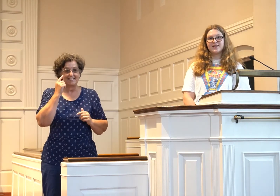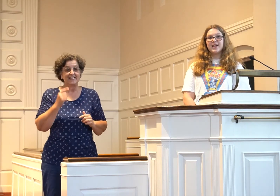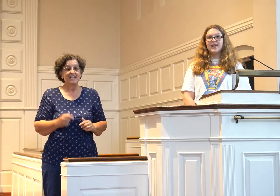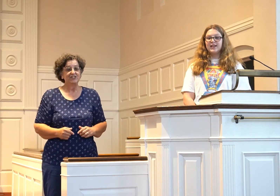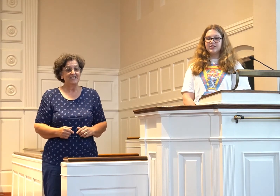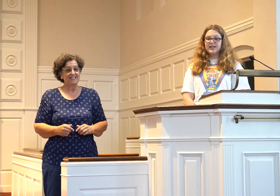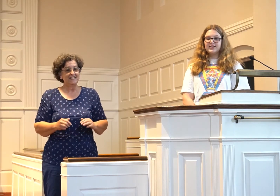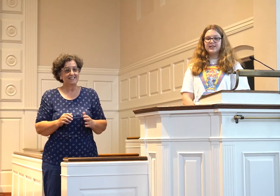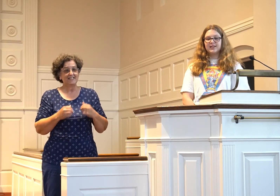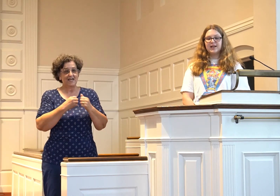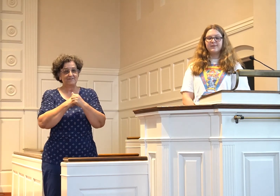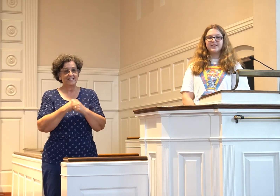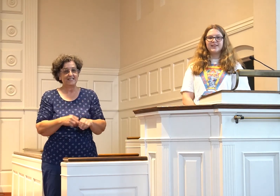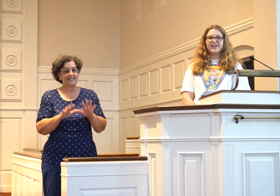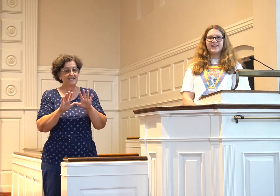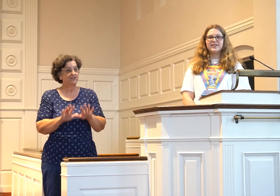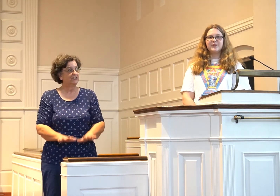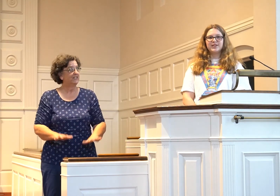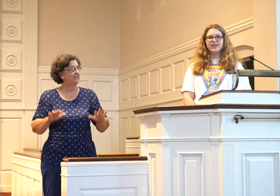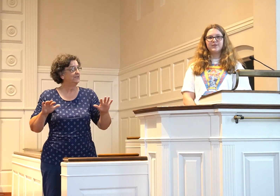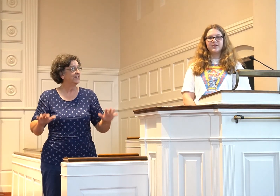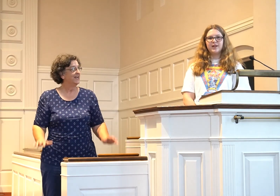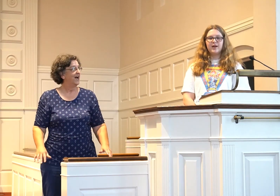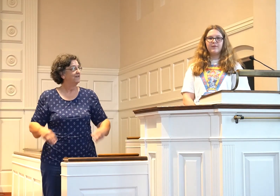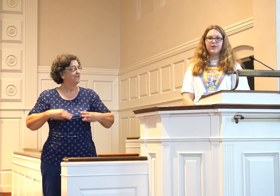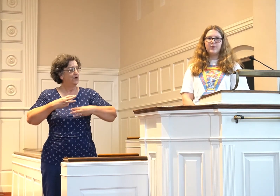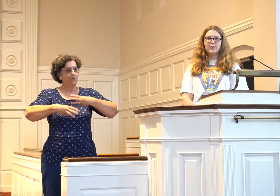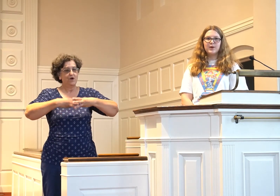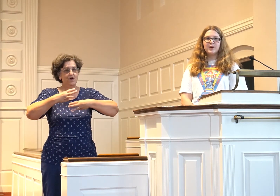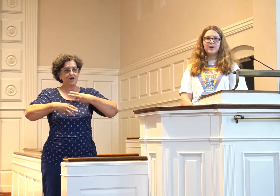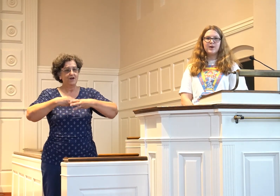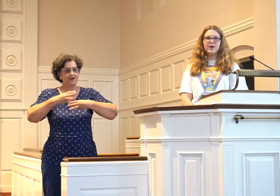eyes. Jesus loves the little children of the world.